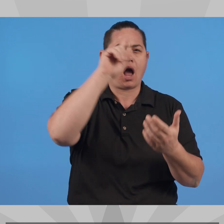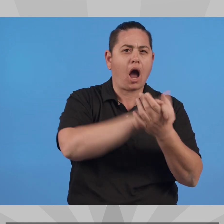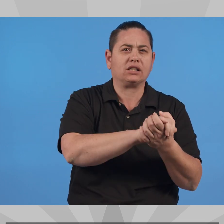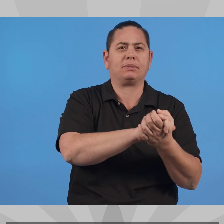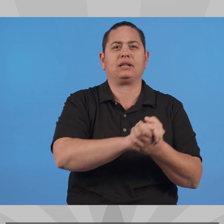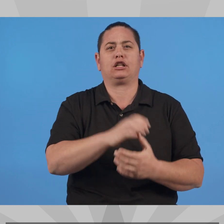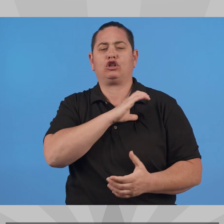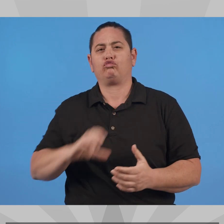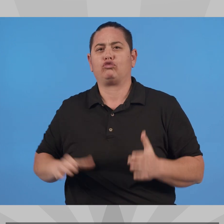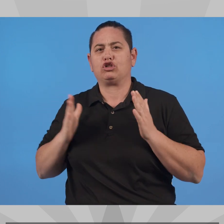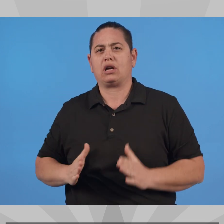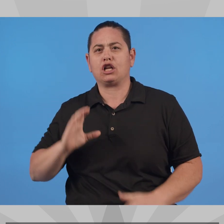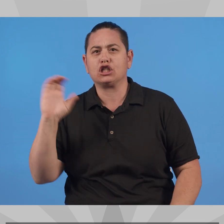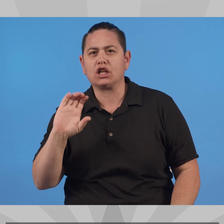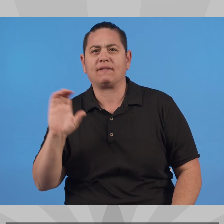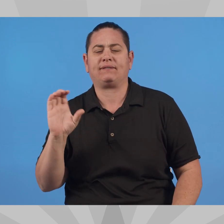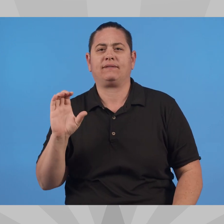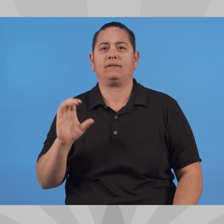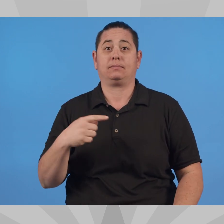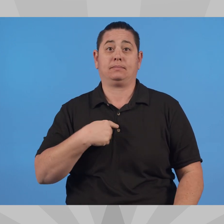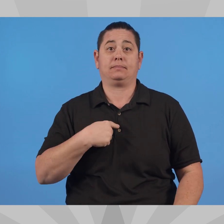husband, Christian conservative.